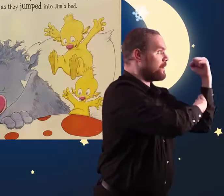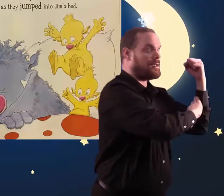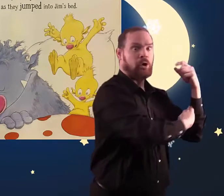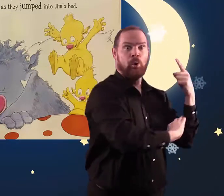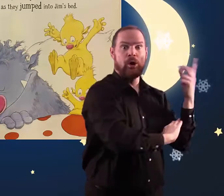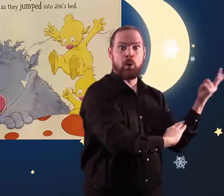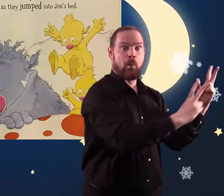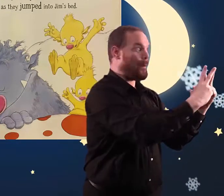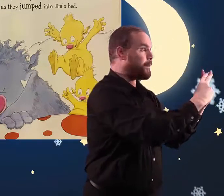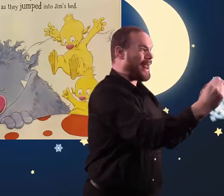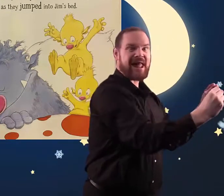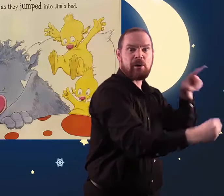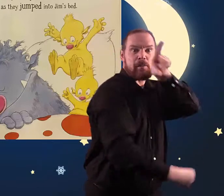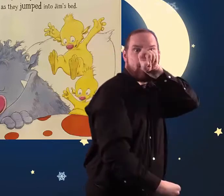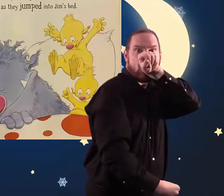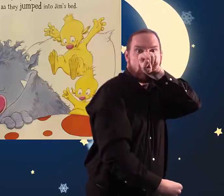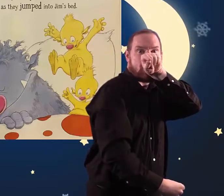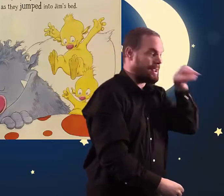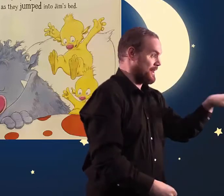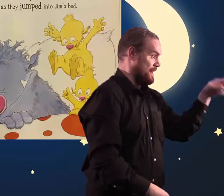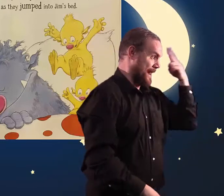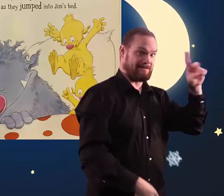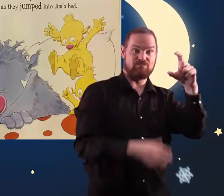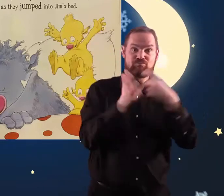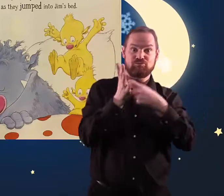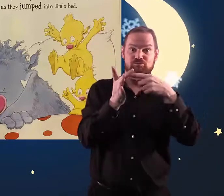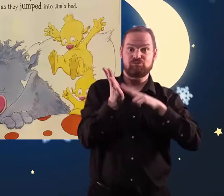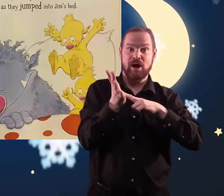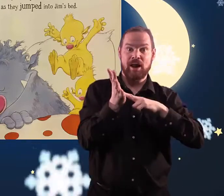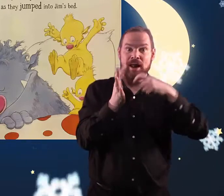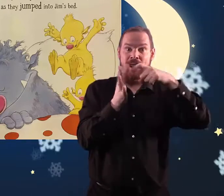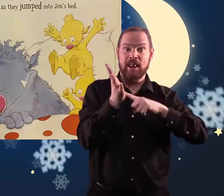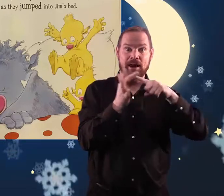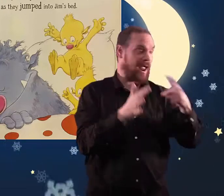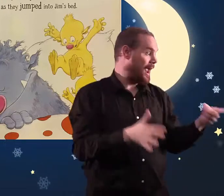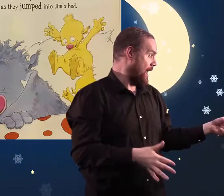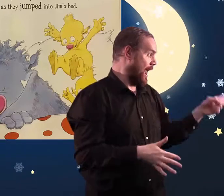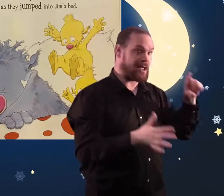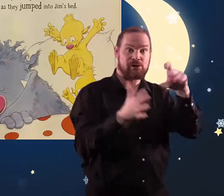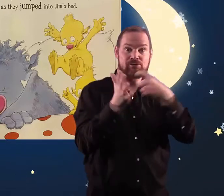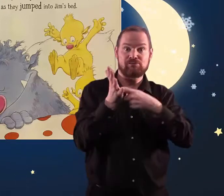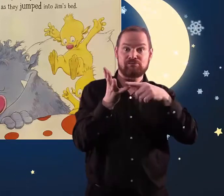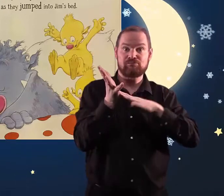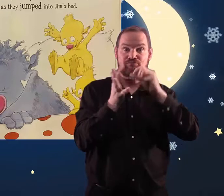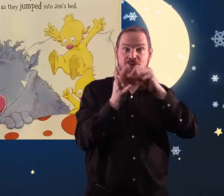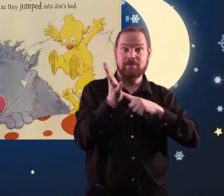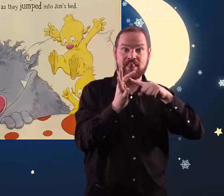the drawer, two heads popped up. Hello, they said. We're the top drawer